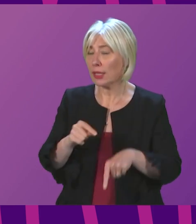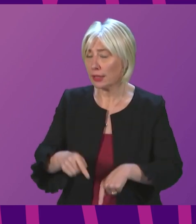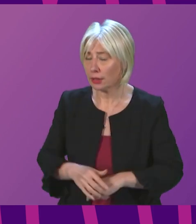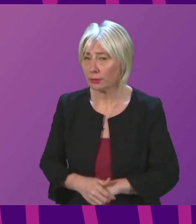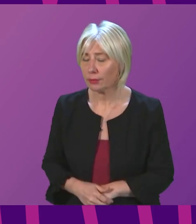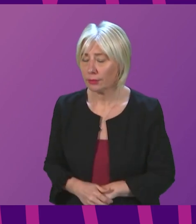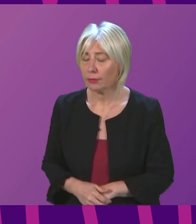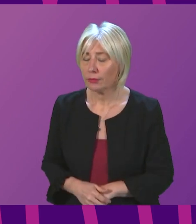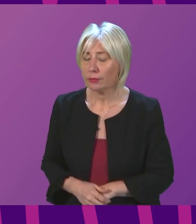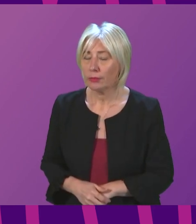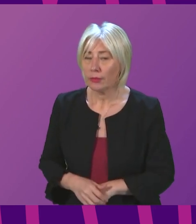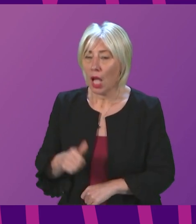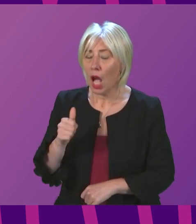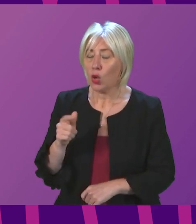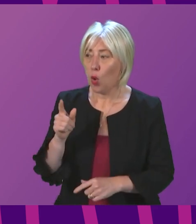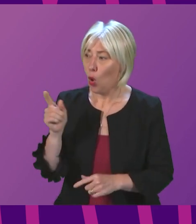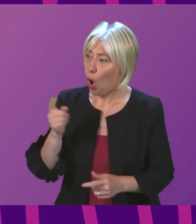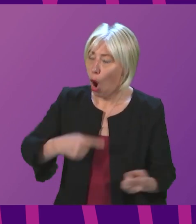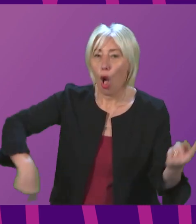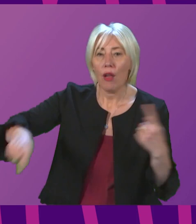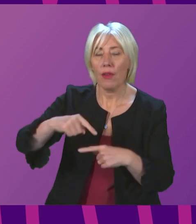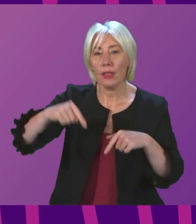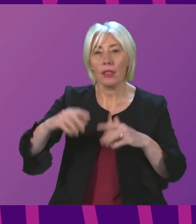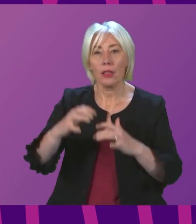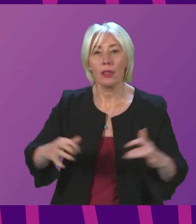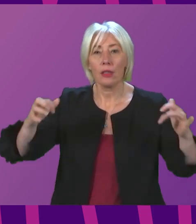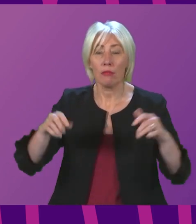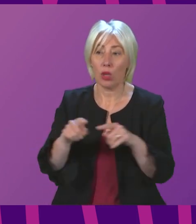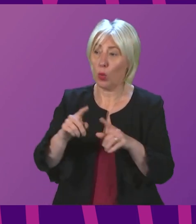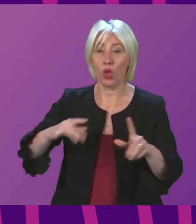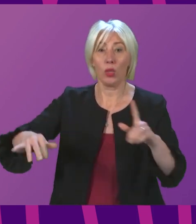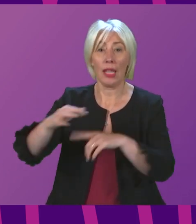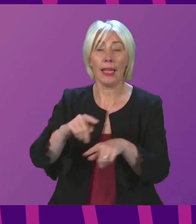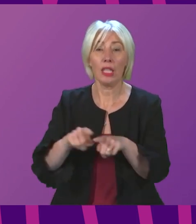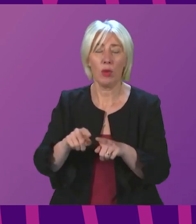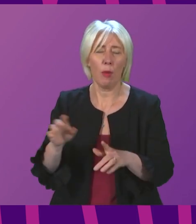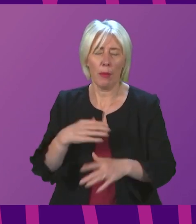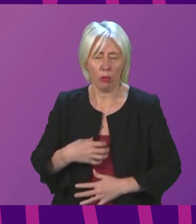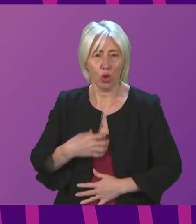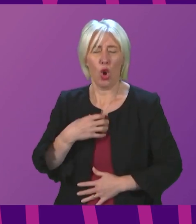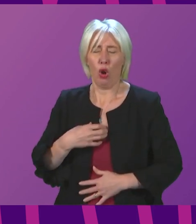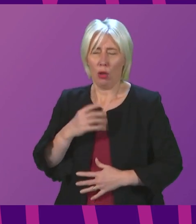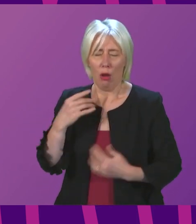I say that I know all of us across this chamber and most across society will be shocked and appalled that women and girls are still facing